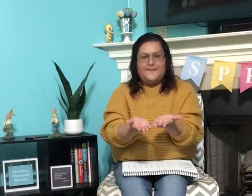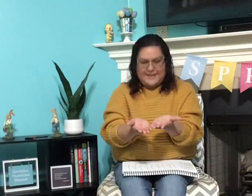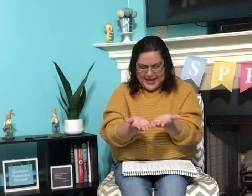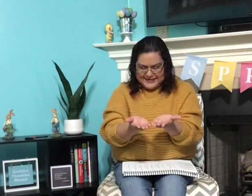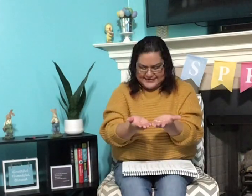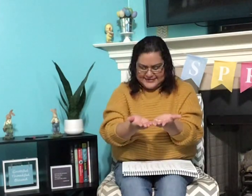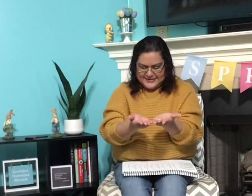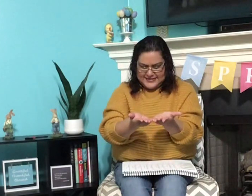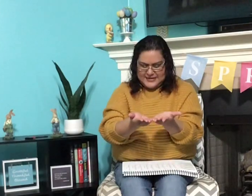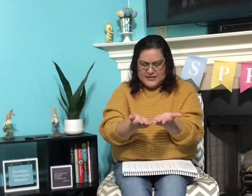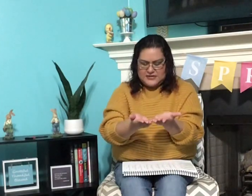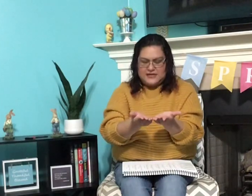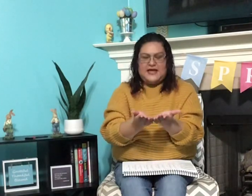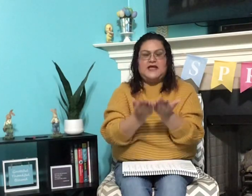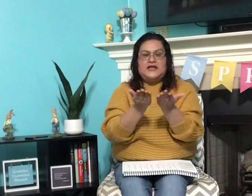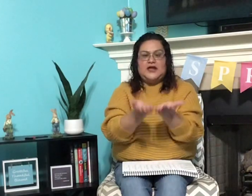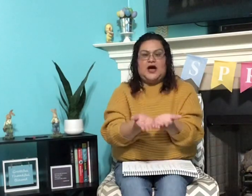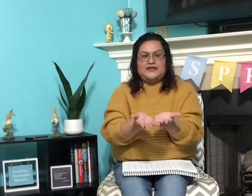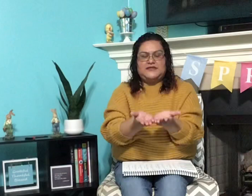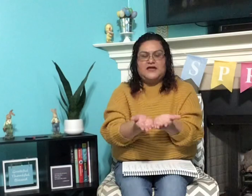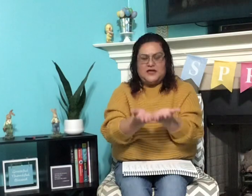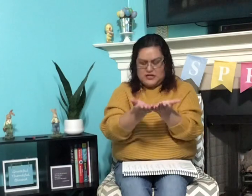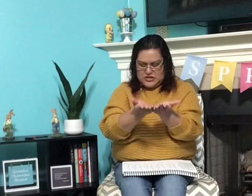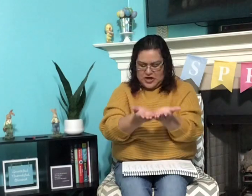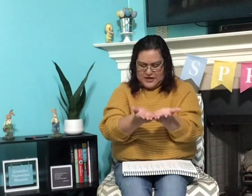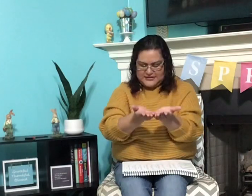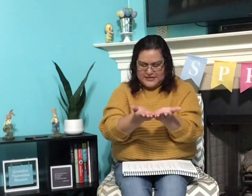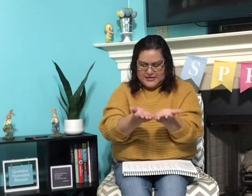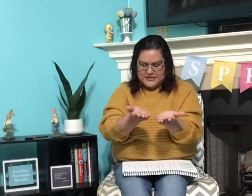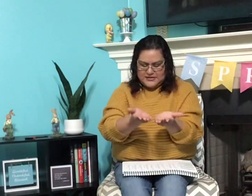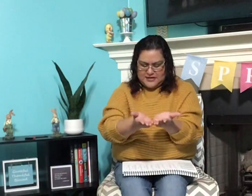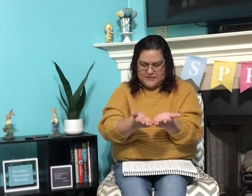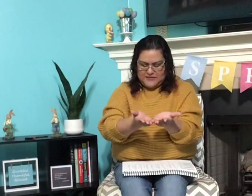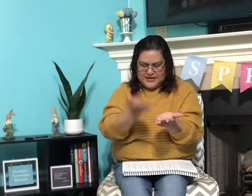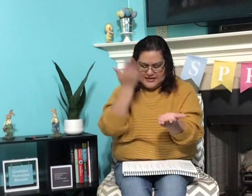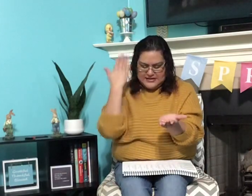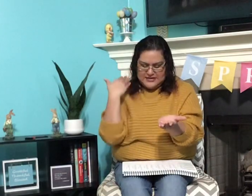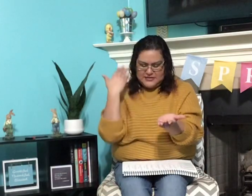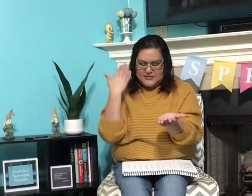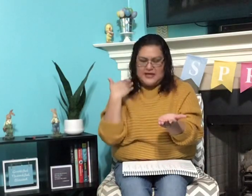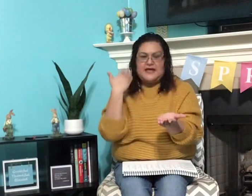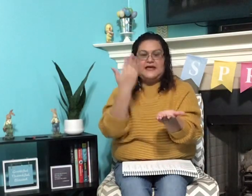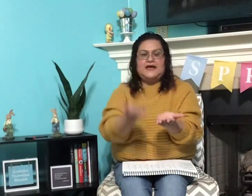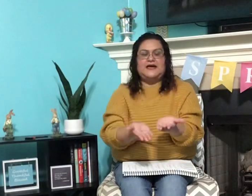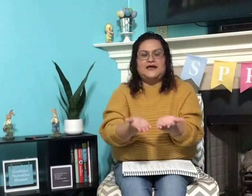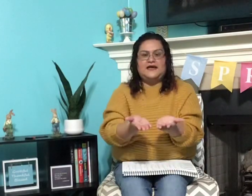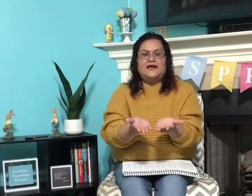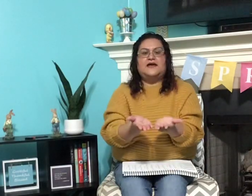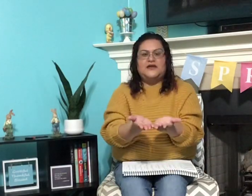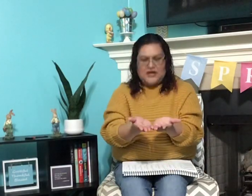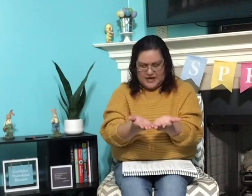bat. Say not, not, instead of n, say g, got.